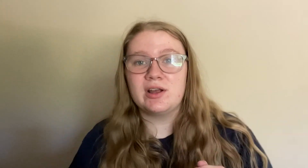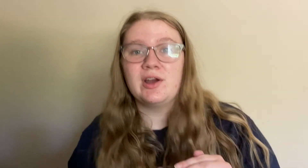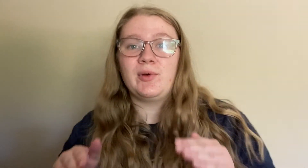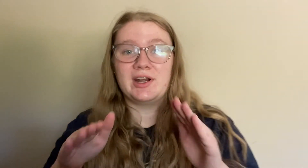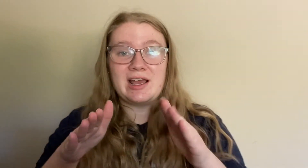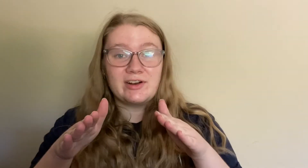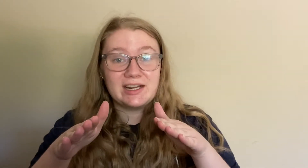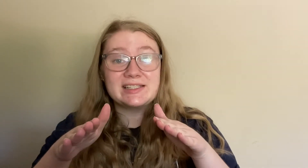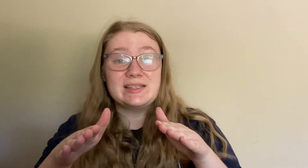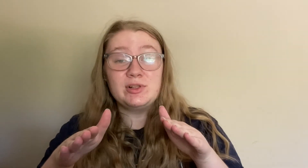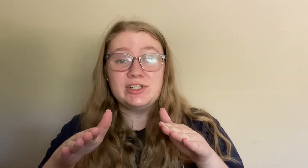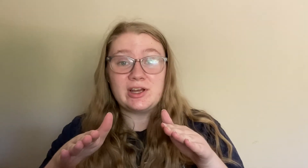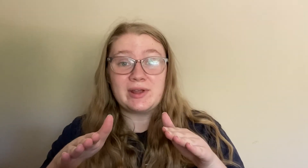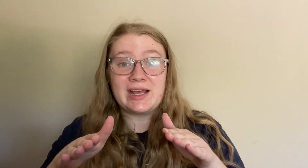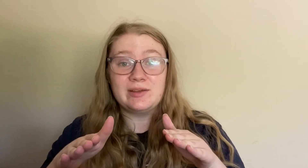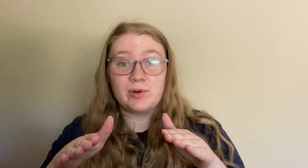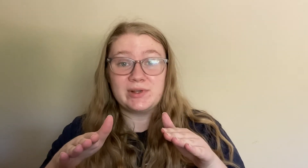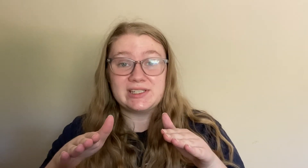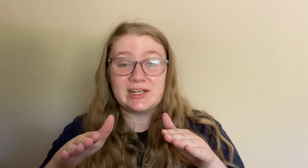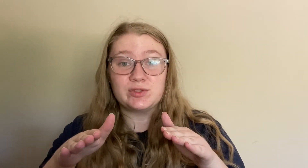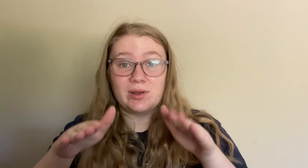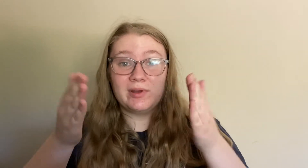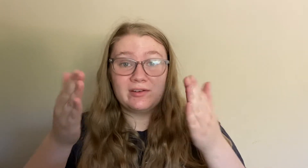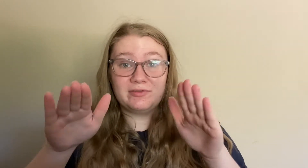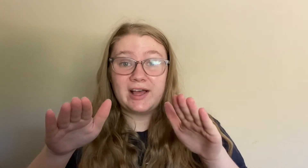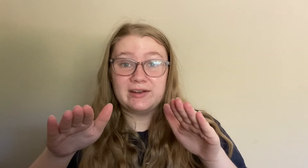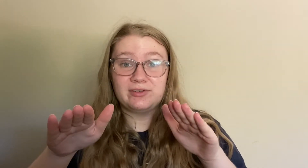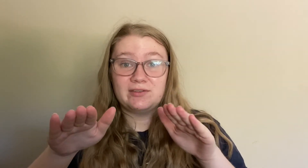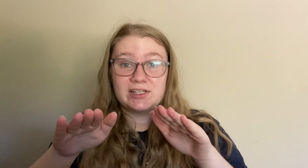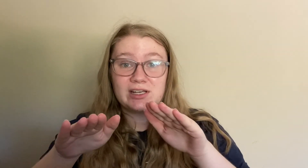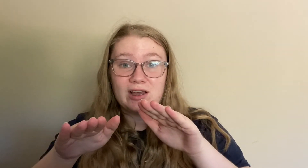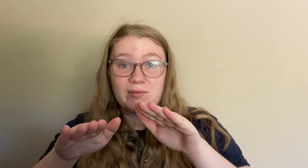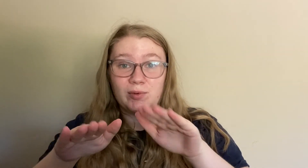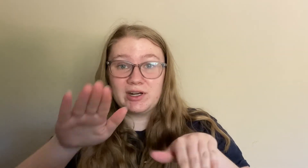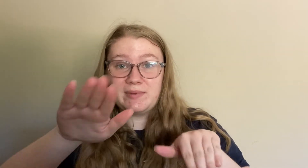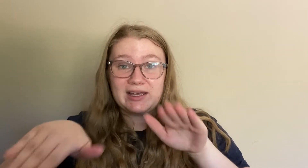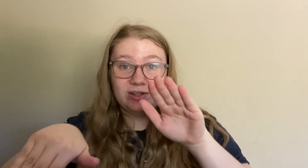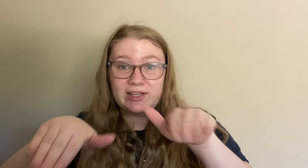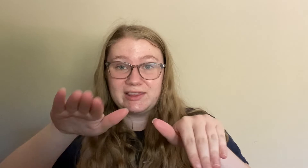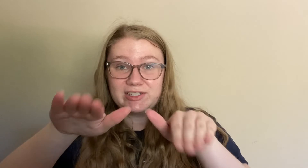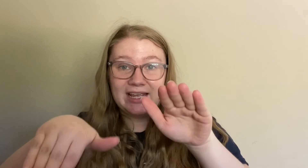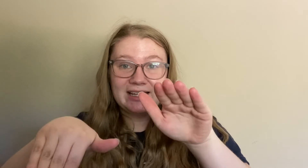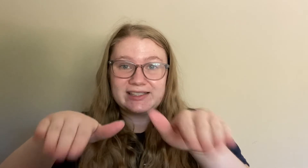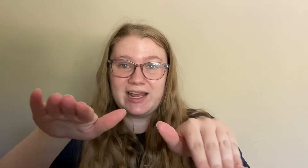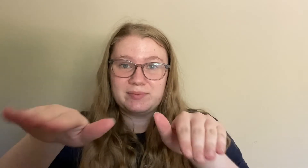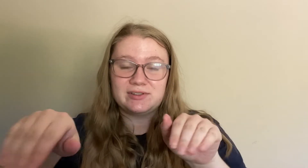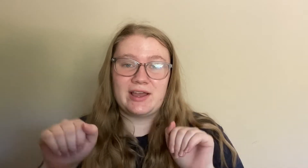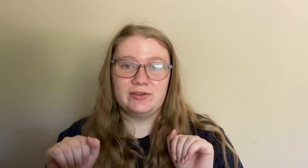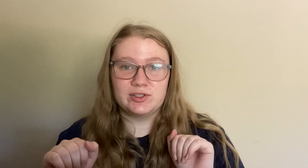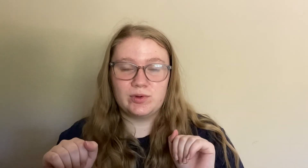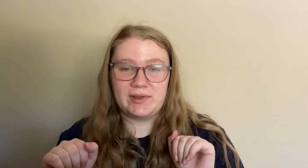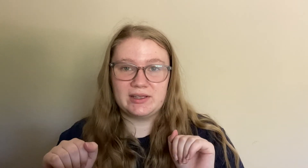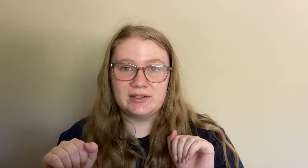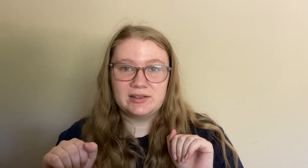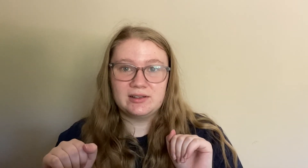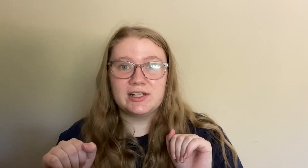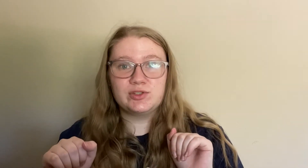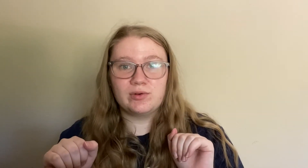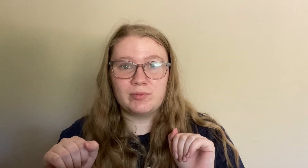we're going to have our hands similar to how we had them when we signed swim flat in front of us but we're going to make it look like they're taking steps rather than swimming. Let's do it one more